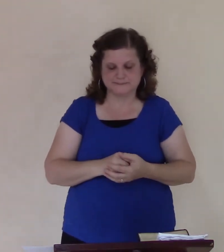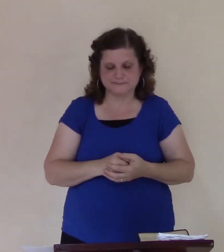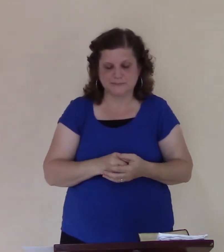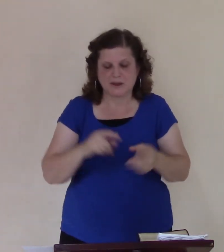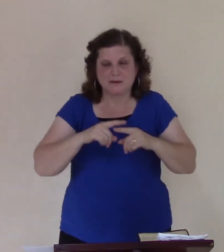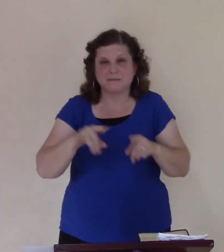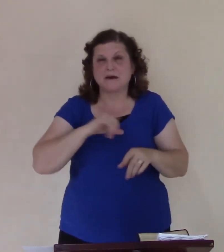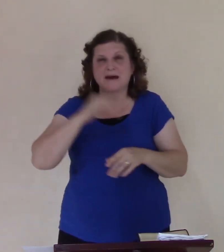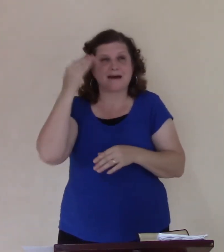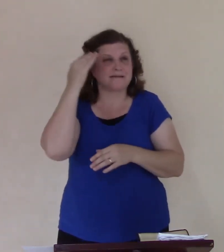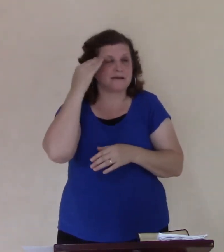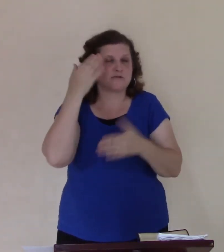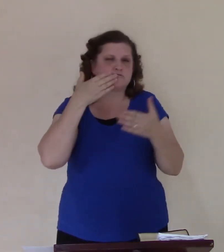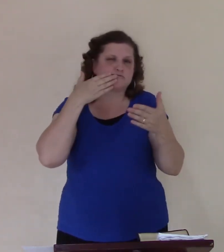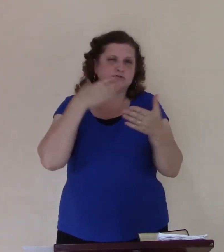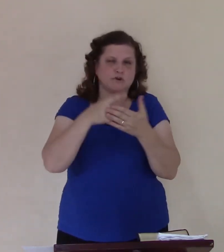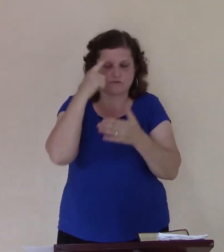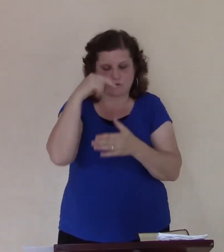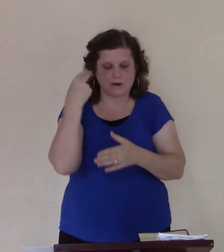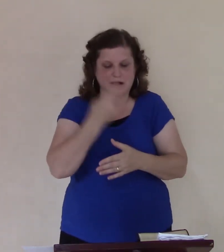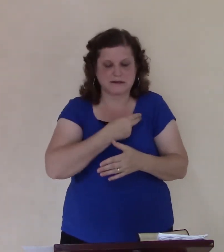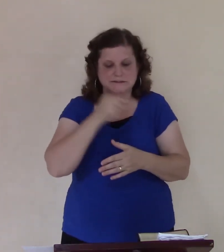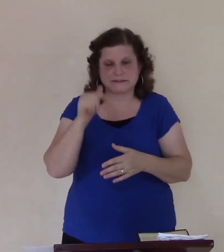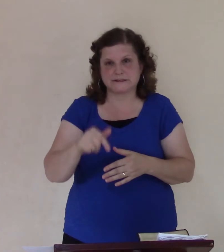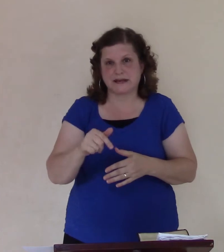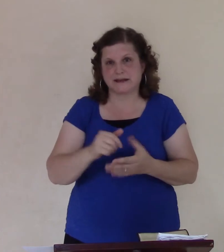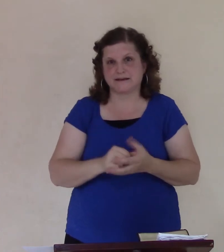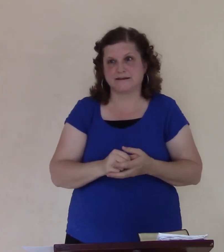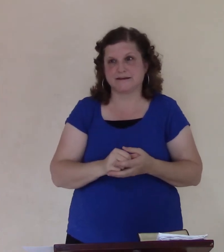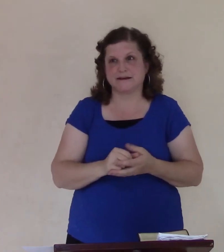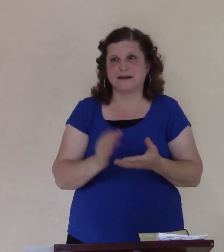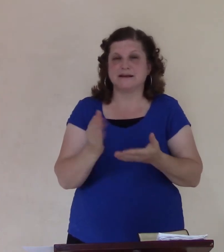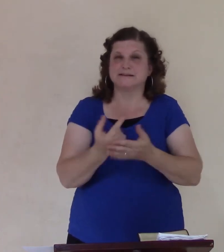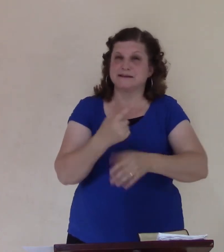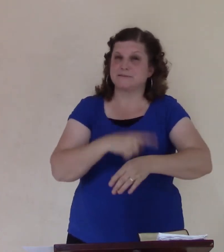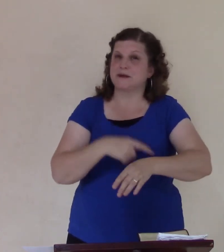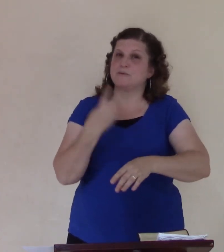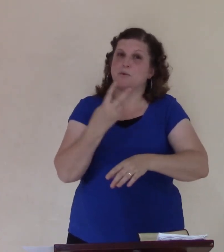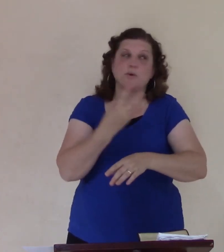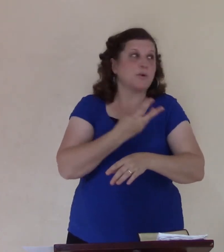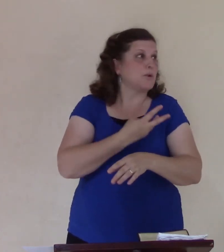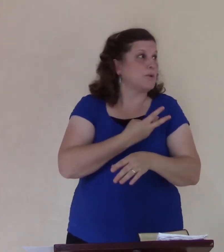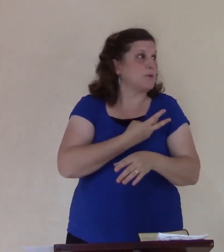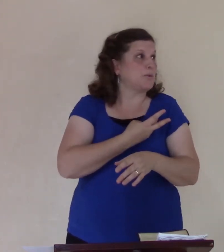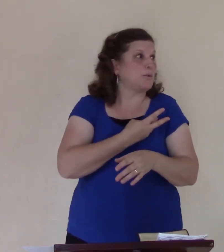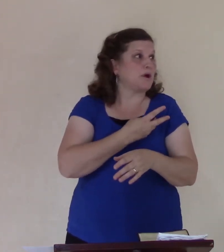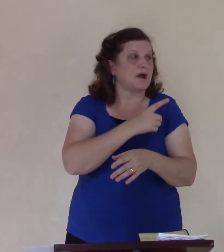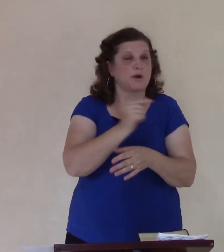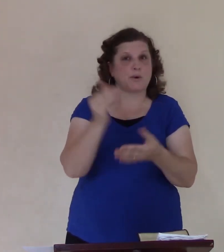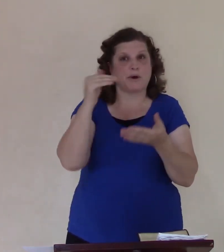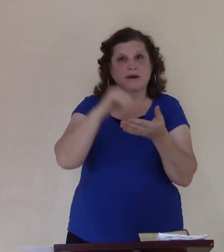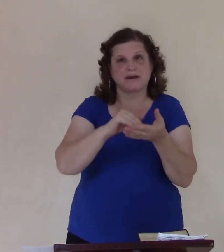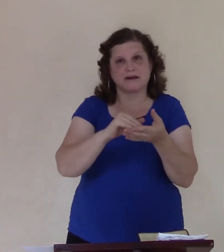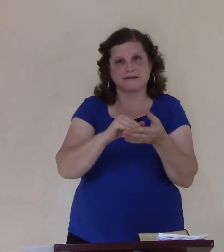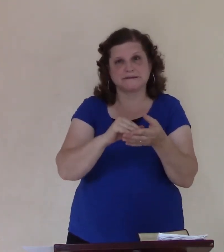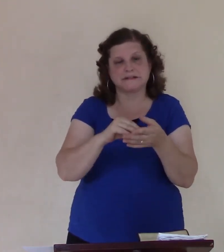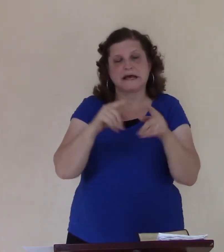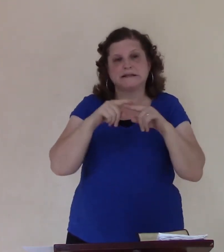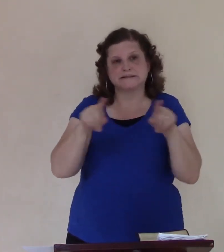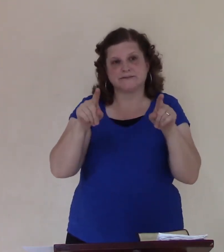for us today, every once in while we visit back to some topics that are still good for us to have. All of